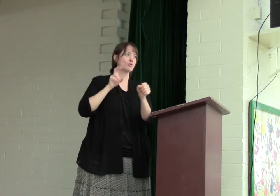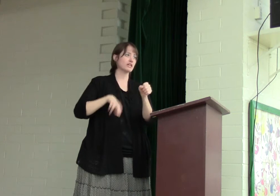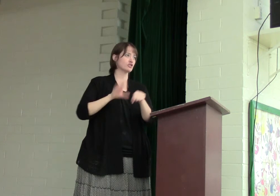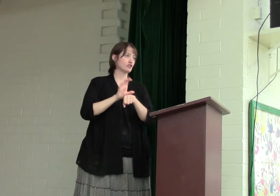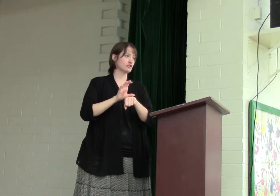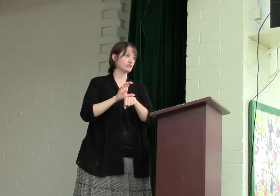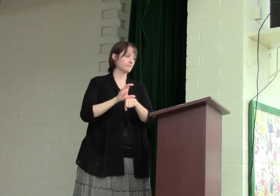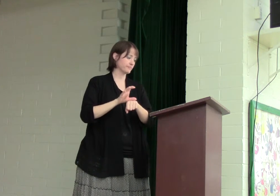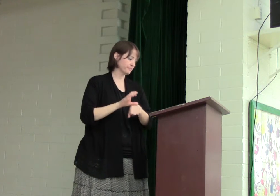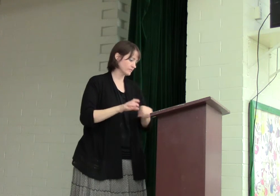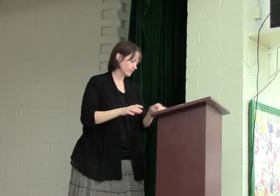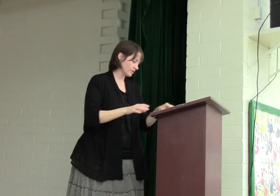to quit church.